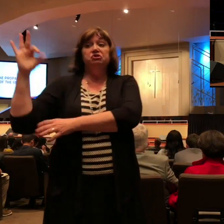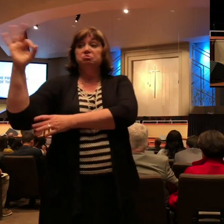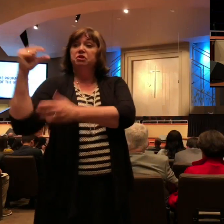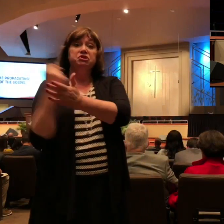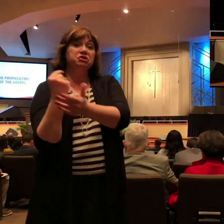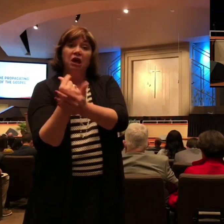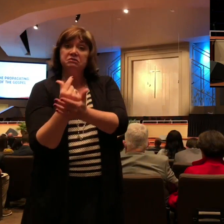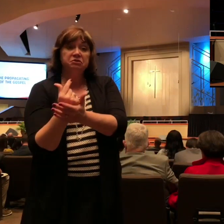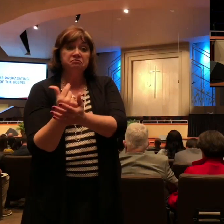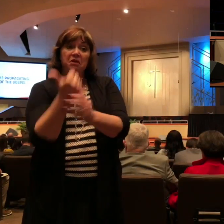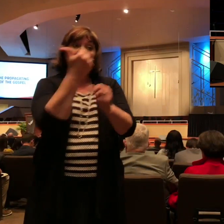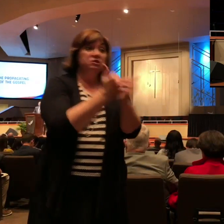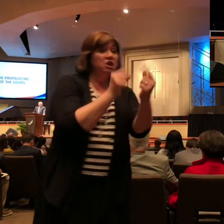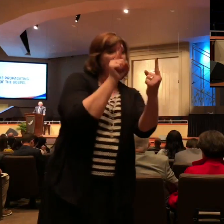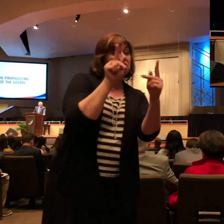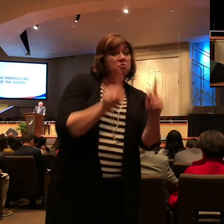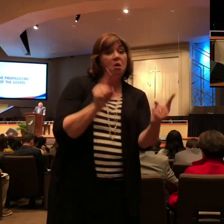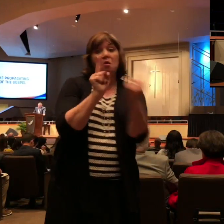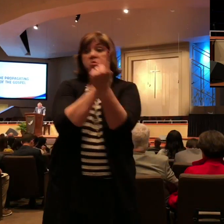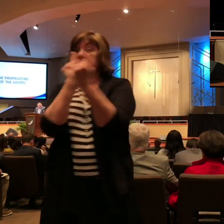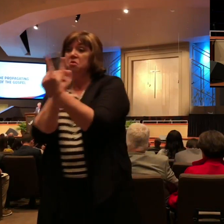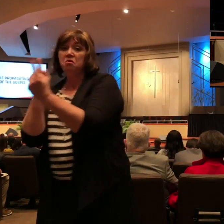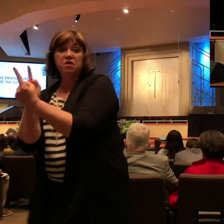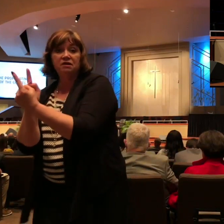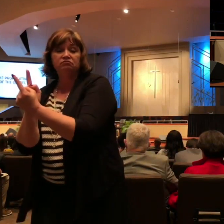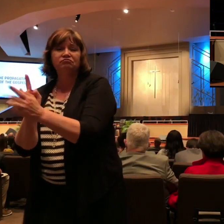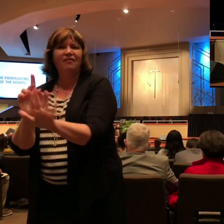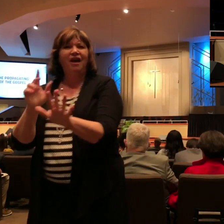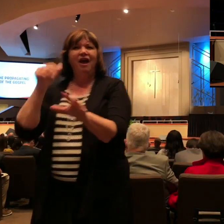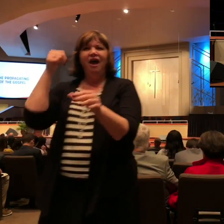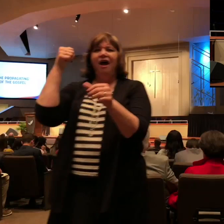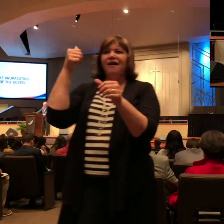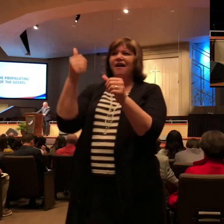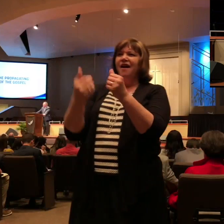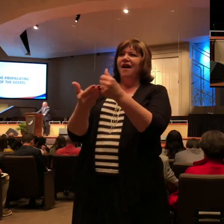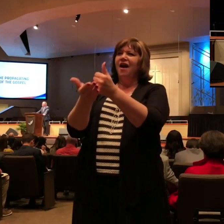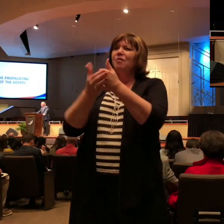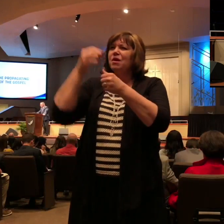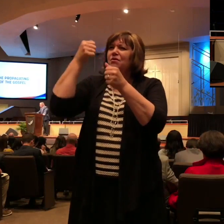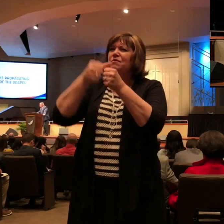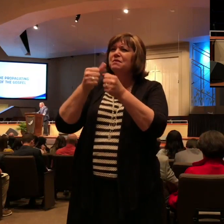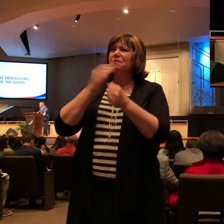perspective that Paul had. Reminded me of one of my favorite characters in the Old Testament, Joseph.